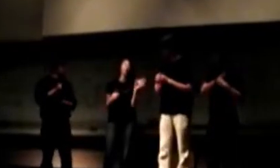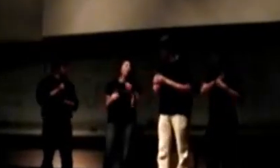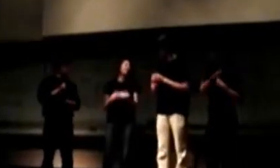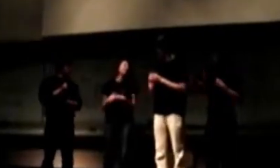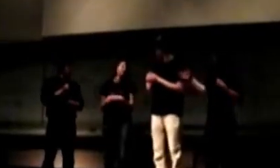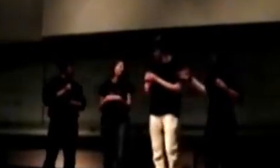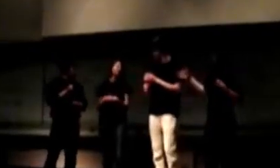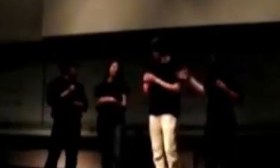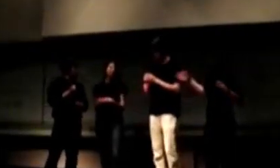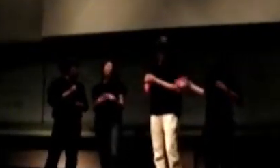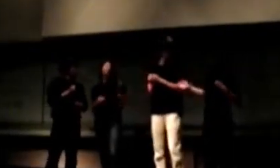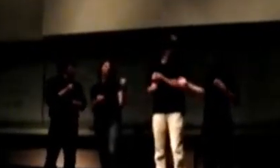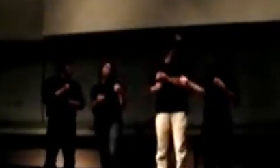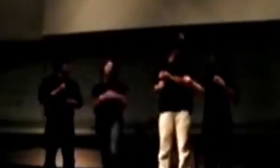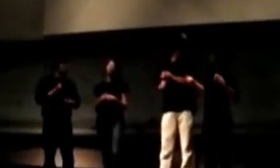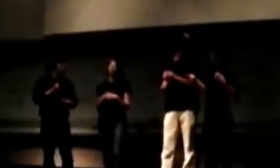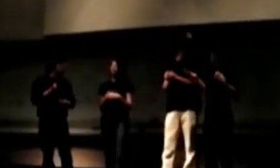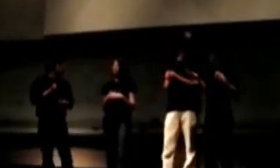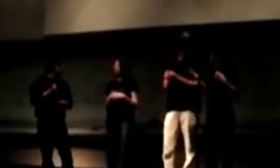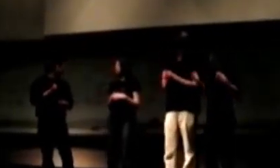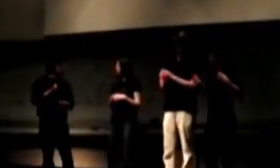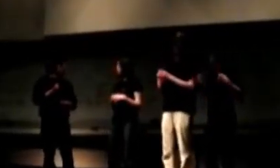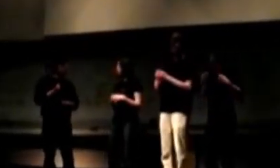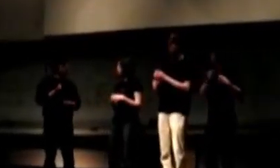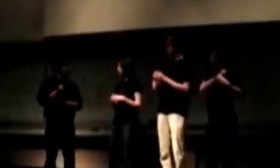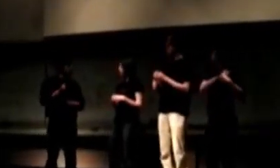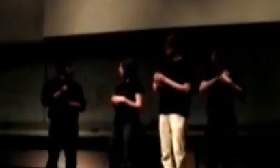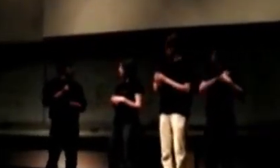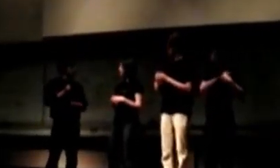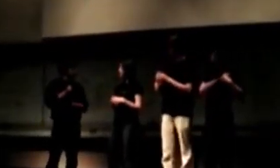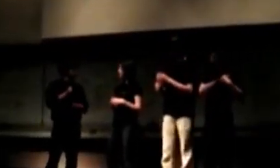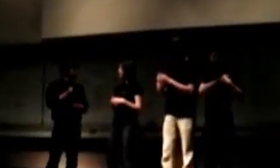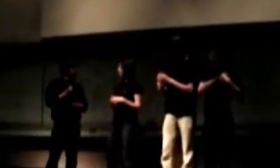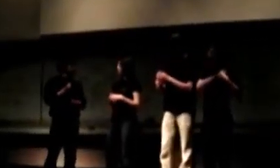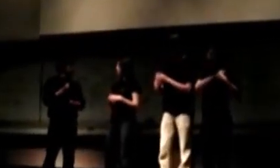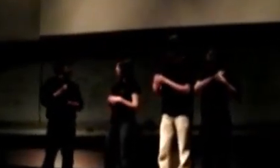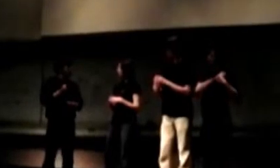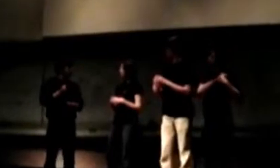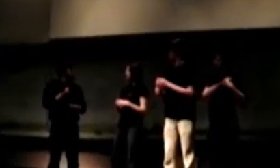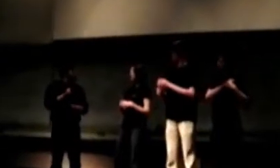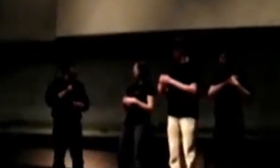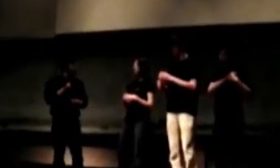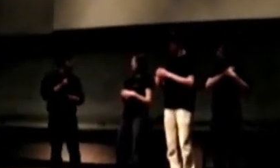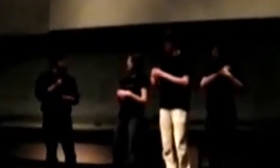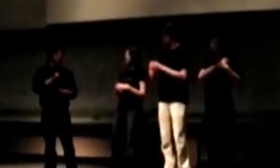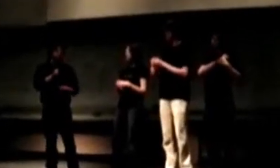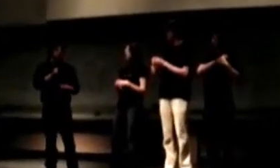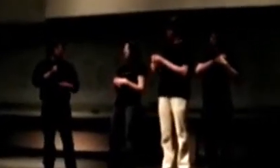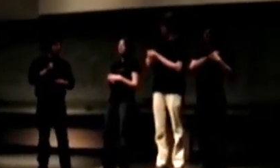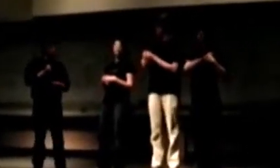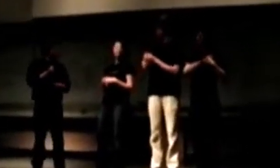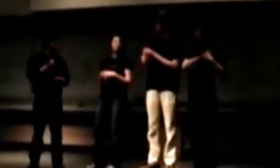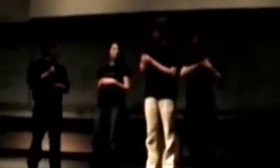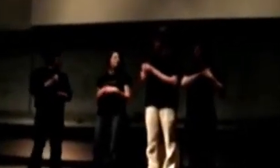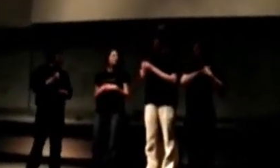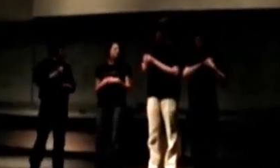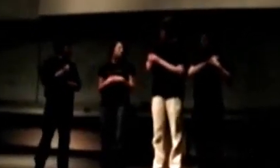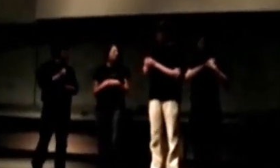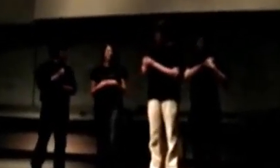all on the apartment. I don't work. I try to stay dormant as long as possible. Least amount of energy wasted,